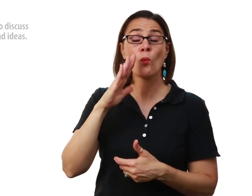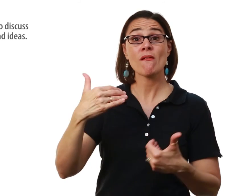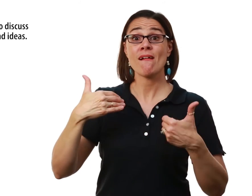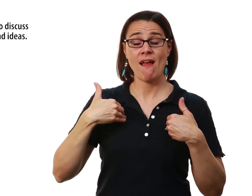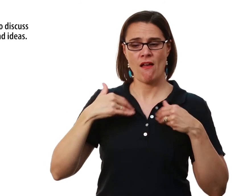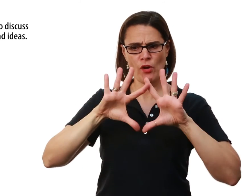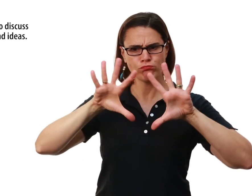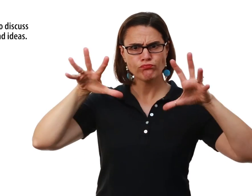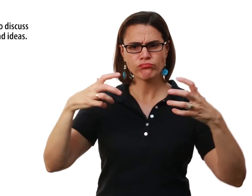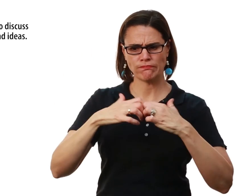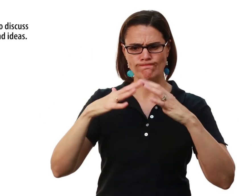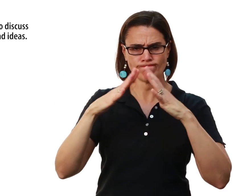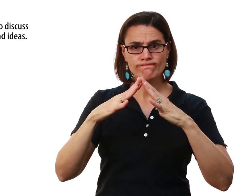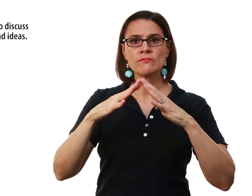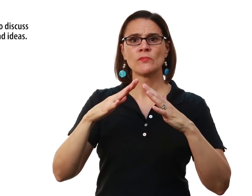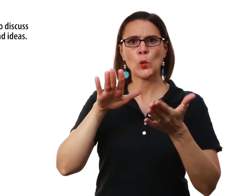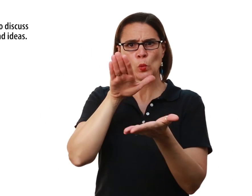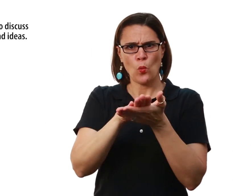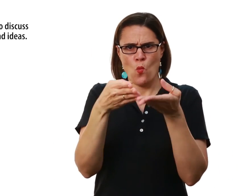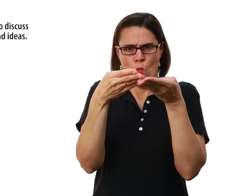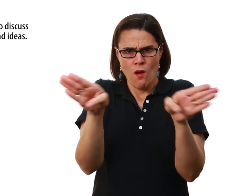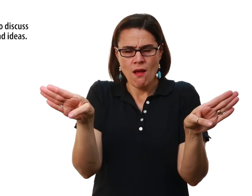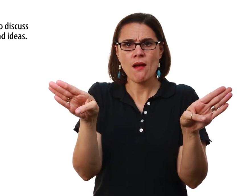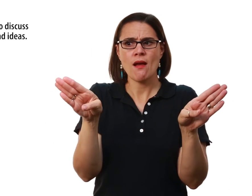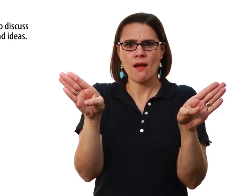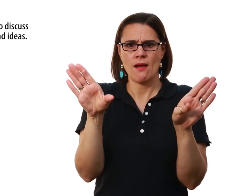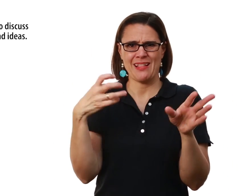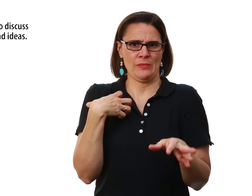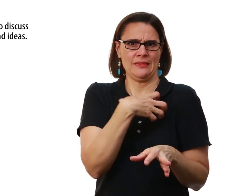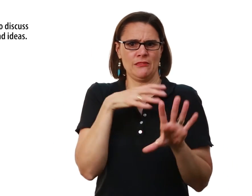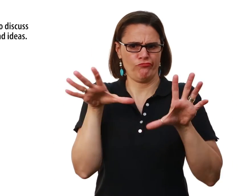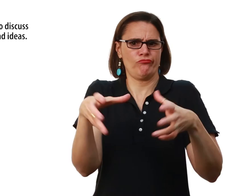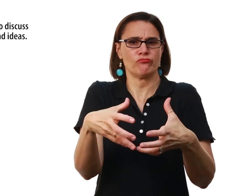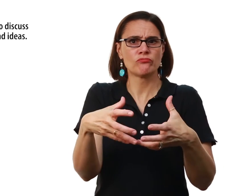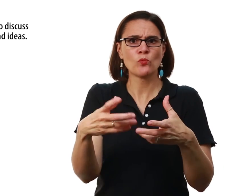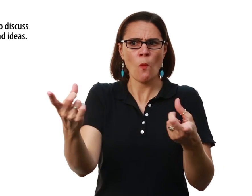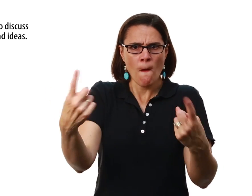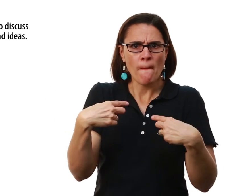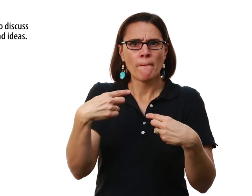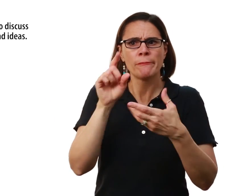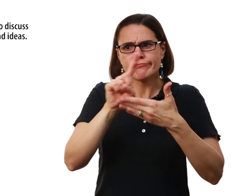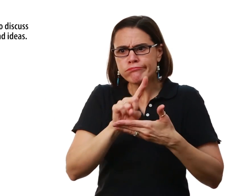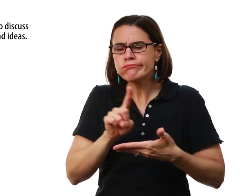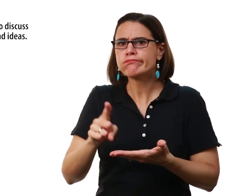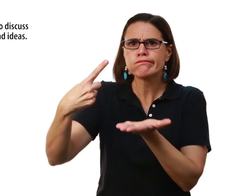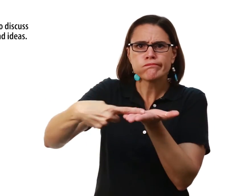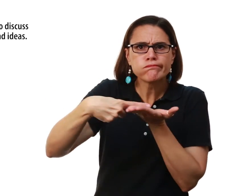We will also establish a group A school-wide committee of such For people to get together weekly To discuss the different